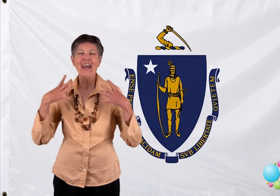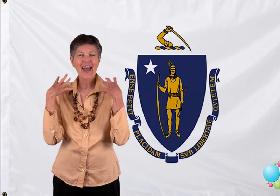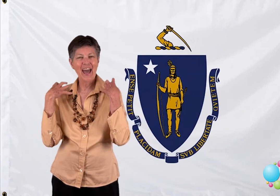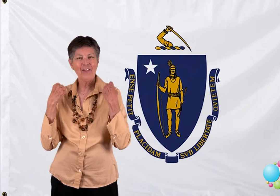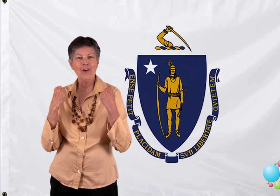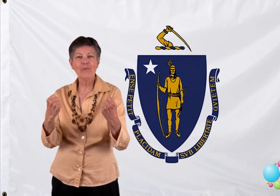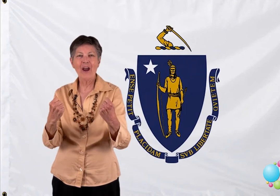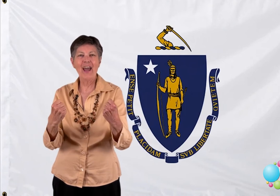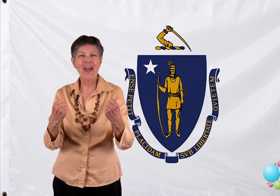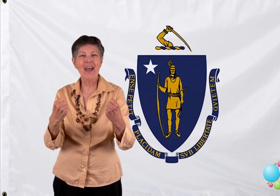and the brave.